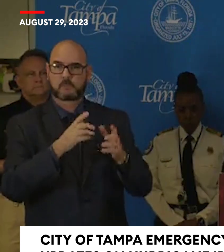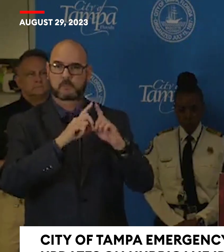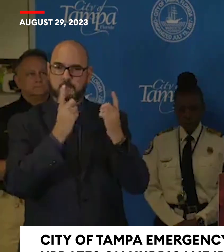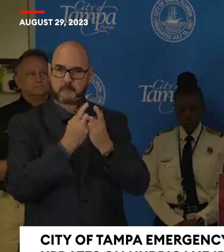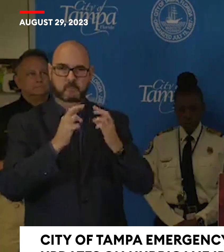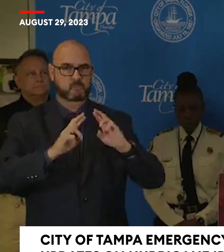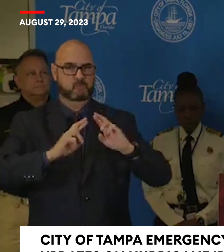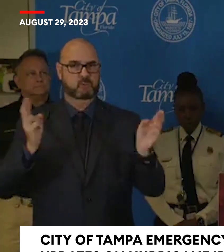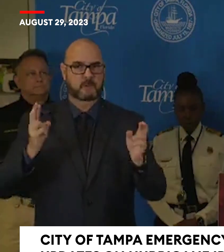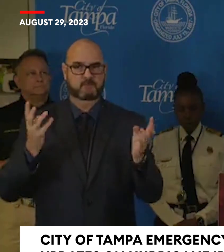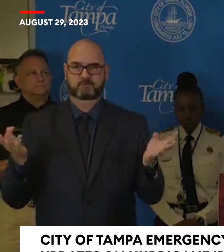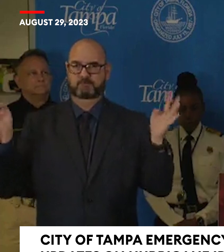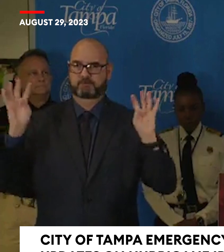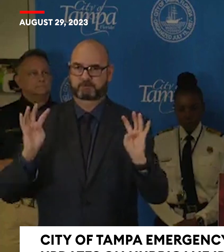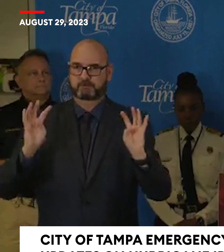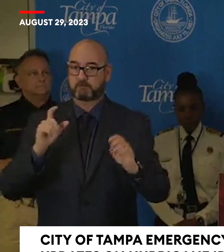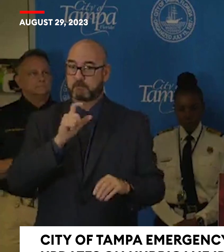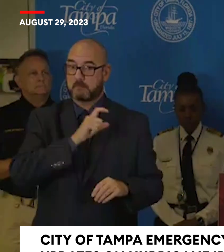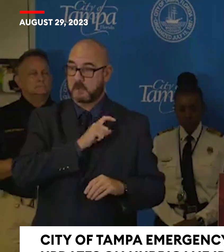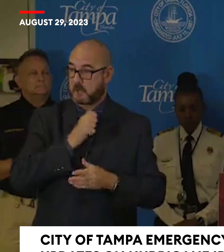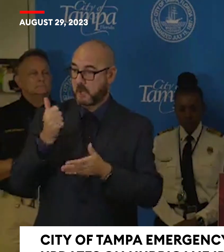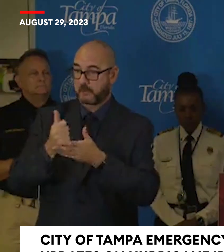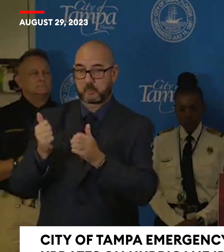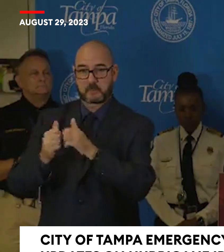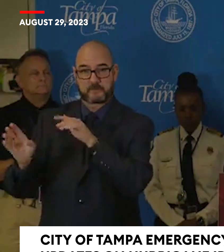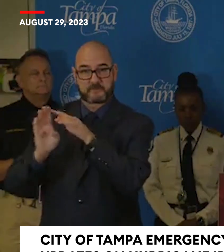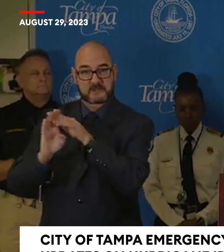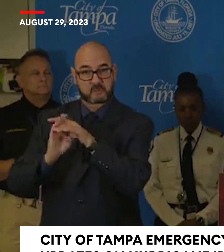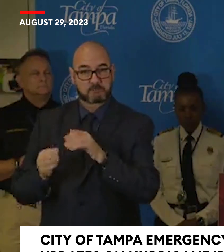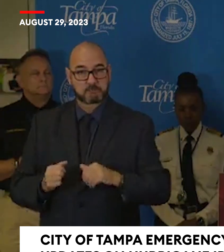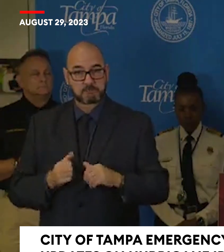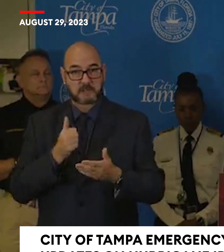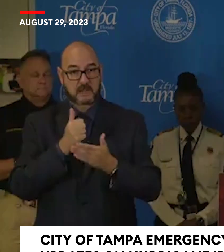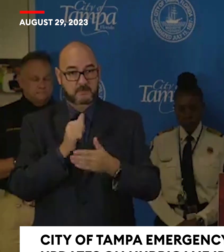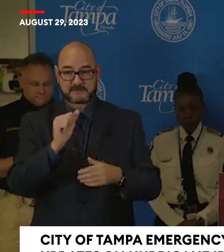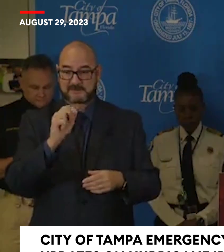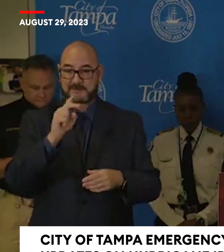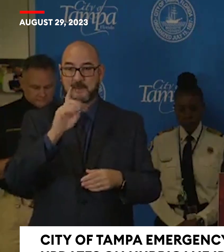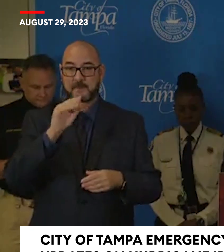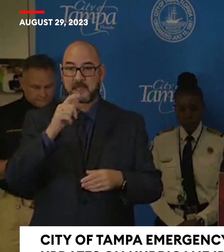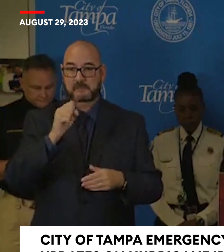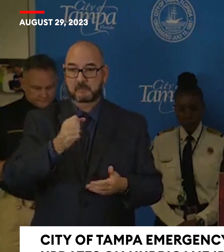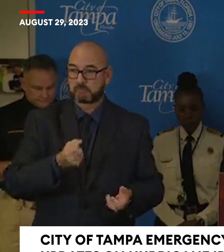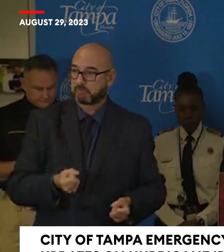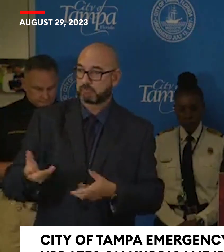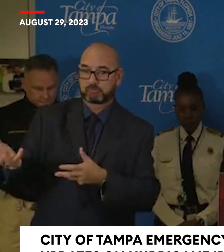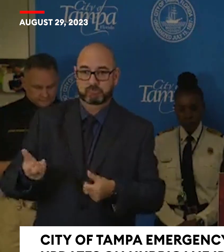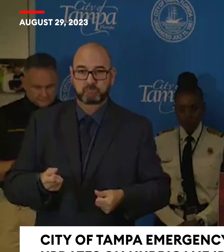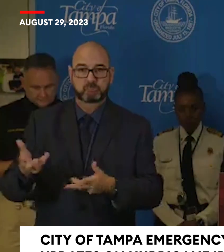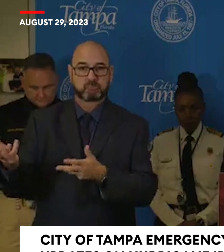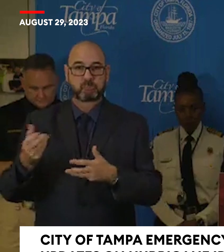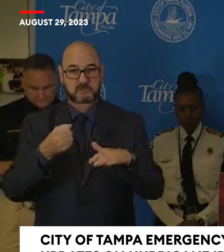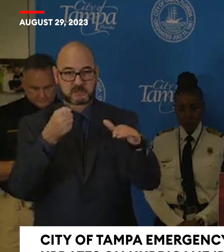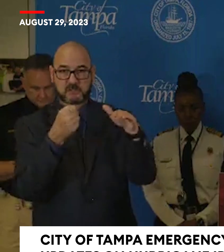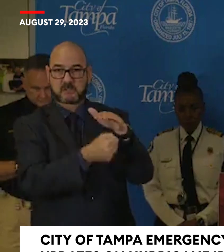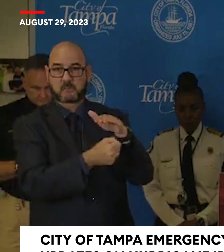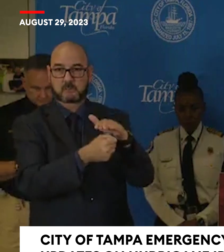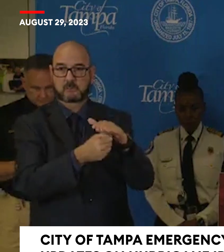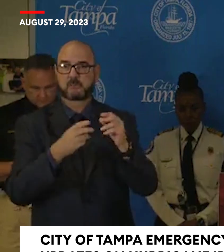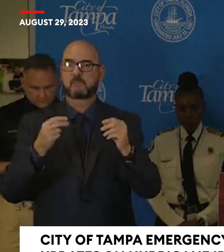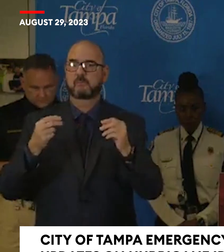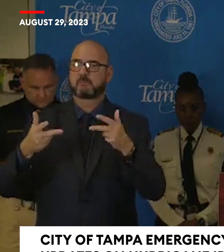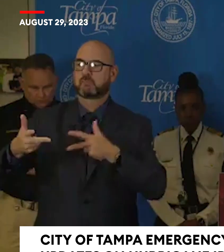assisting with evacuation orders, helping with sandbags, working at shelters, and still patrolling our city and keeping it safe.